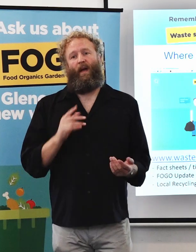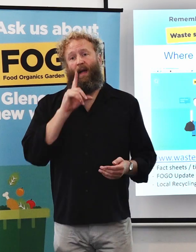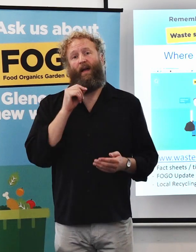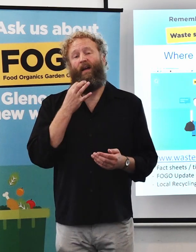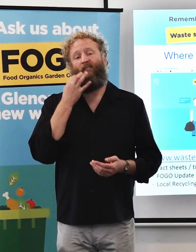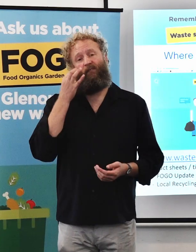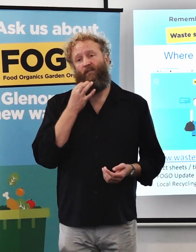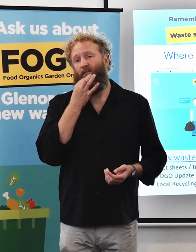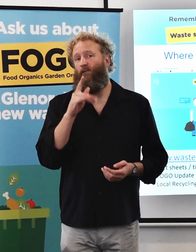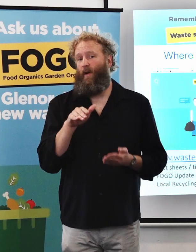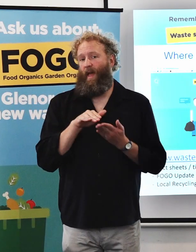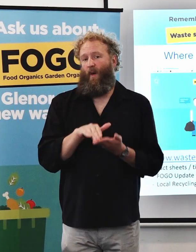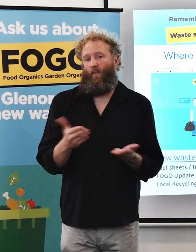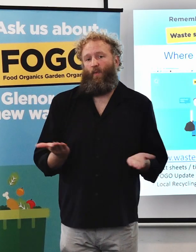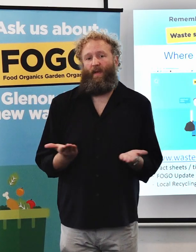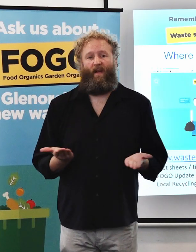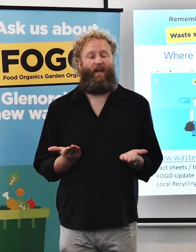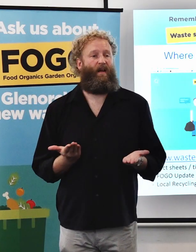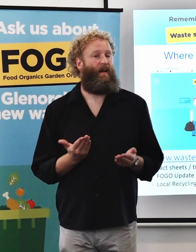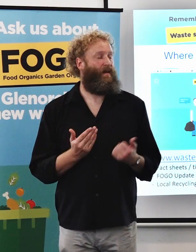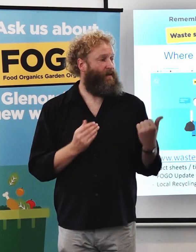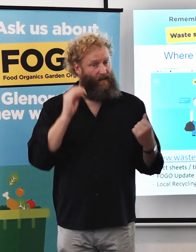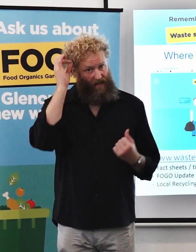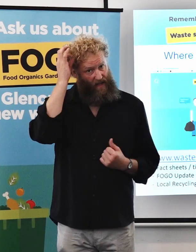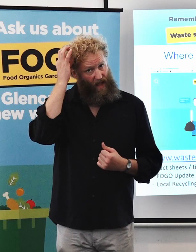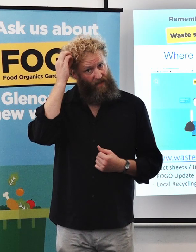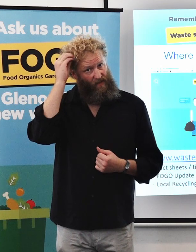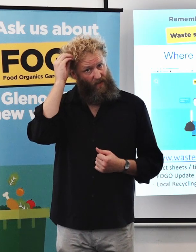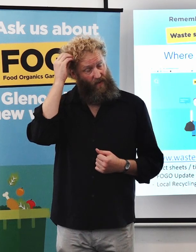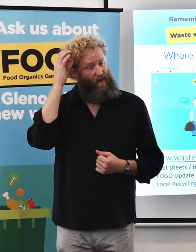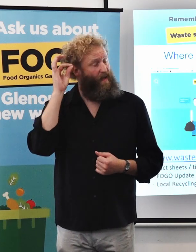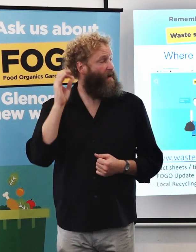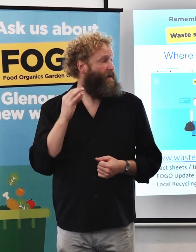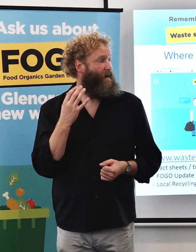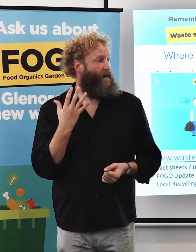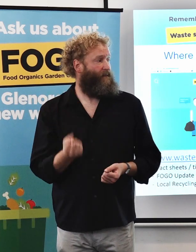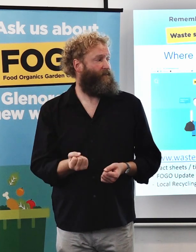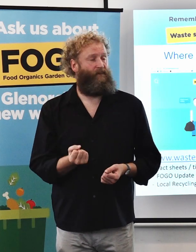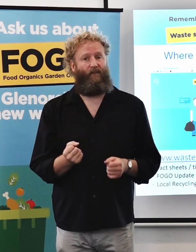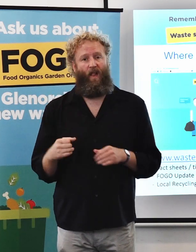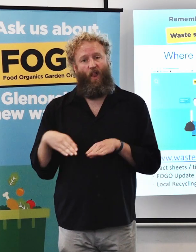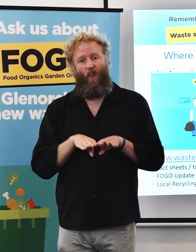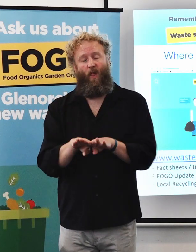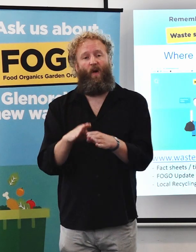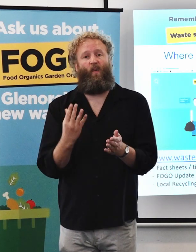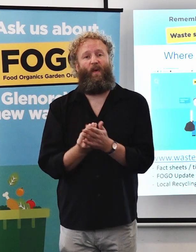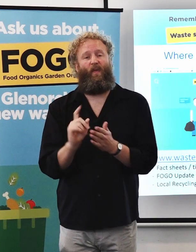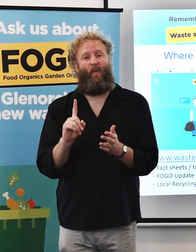Council have, we've aligned with a website called Waste Starts With You.